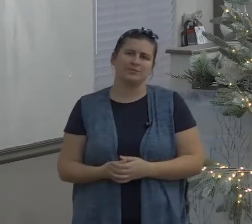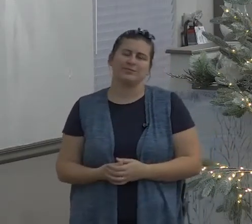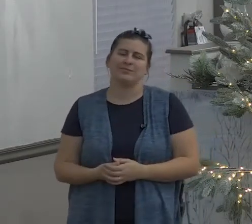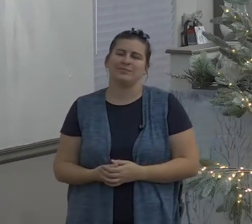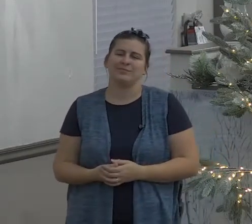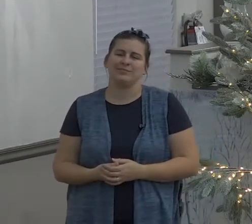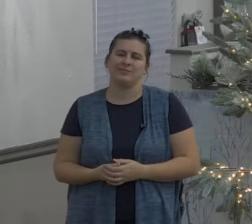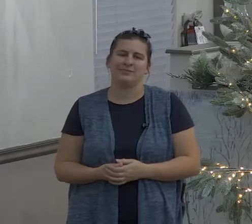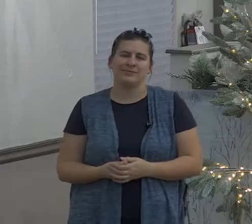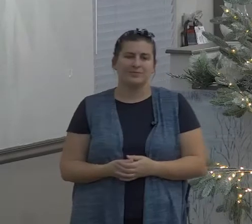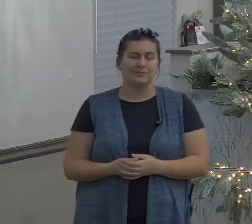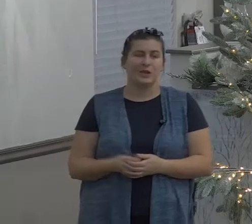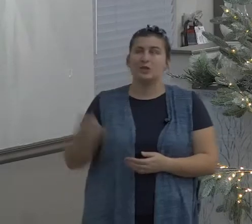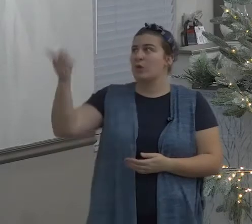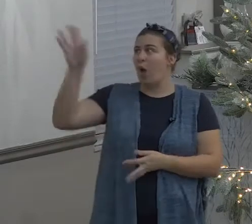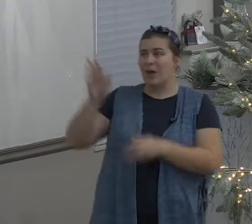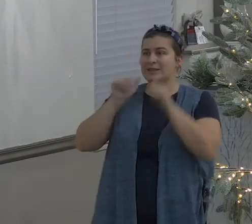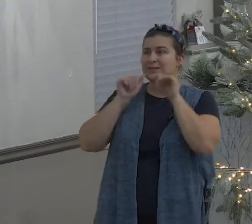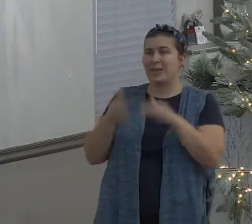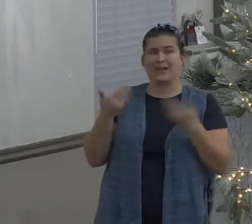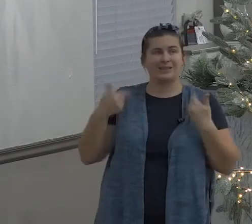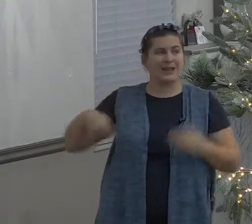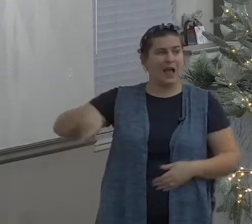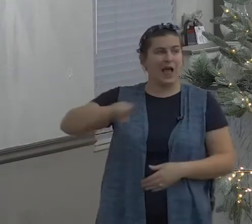oh you mean he didn't have any transportation